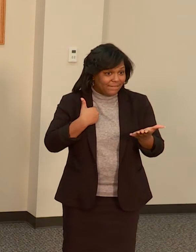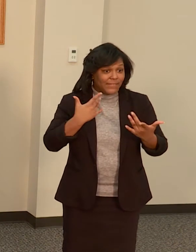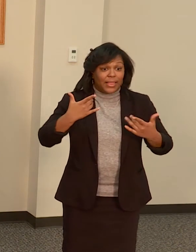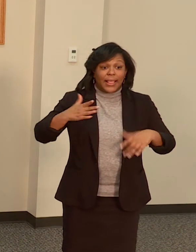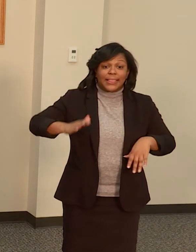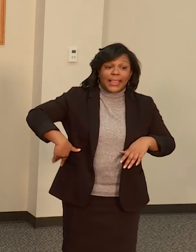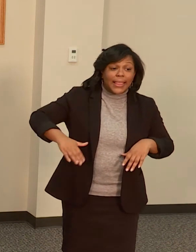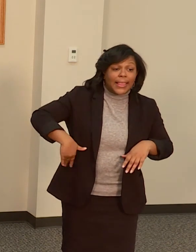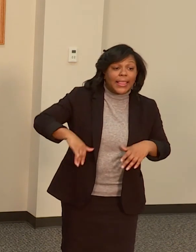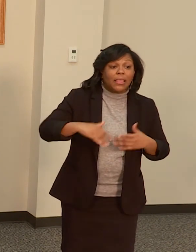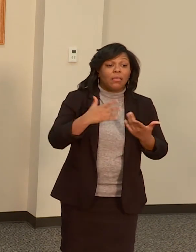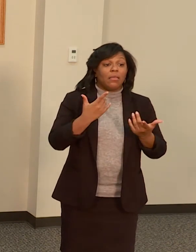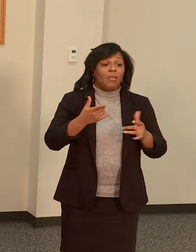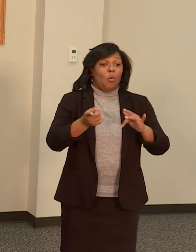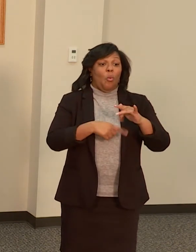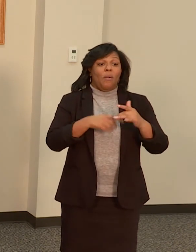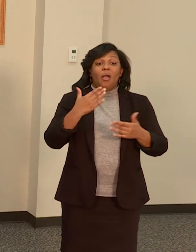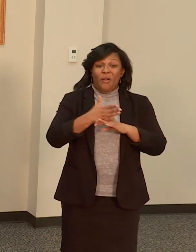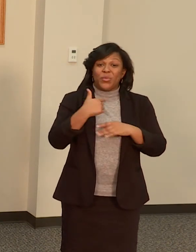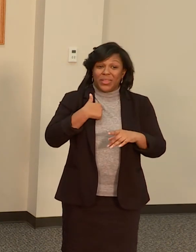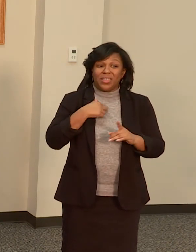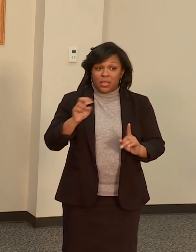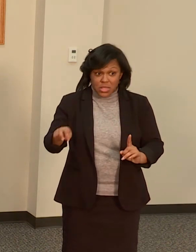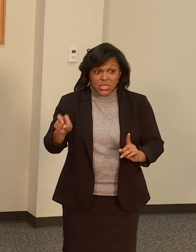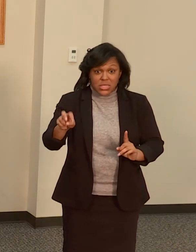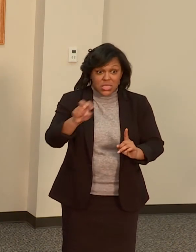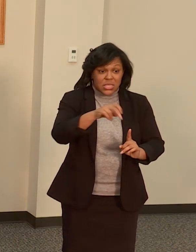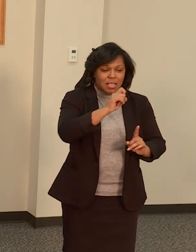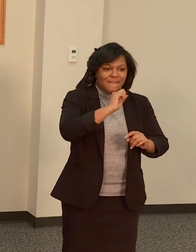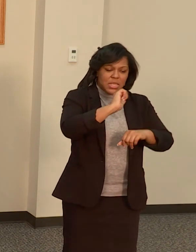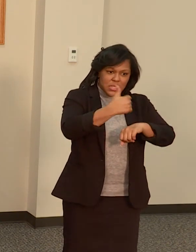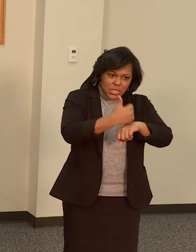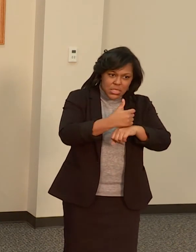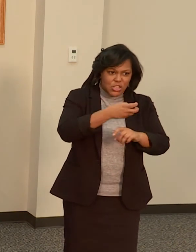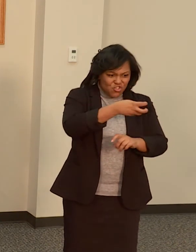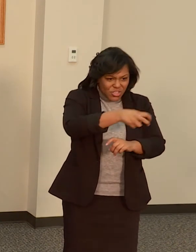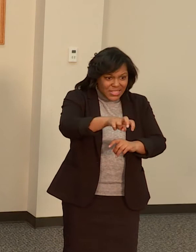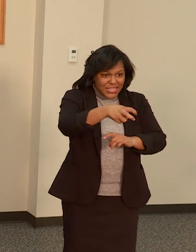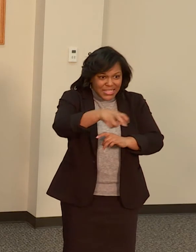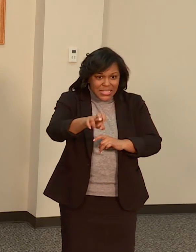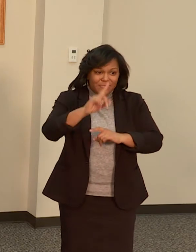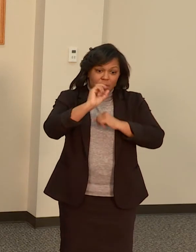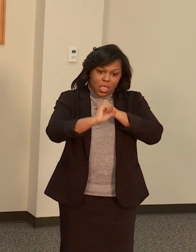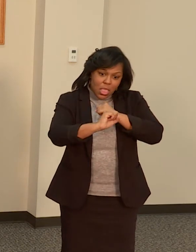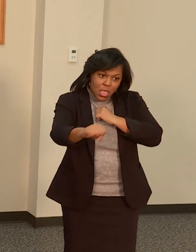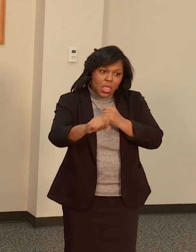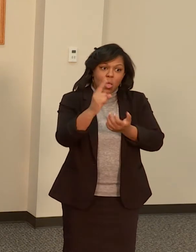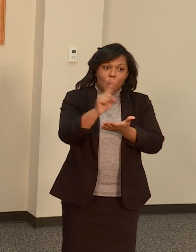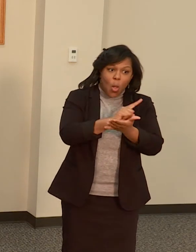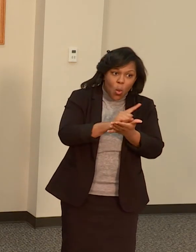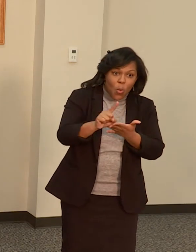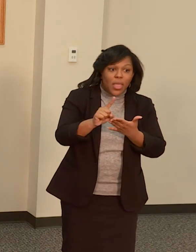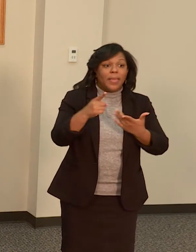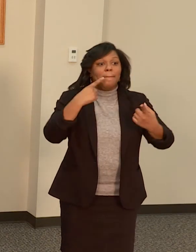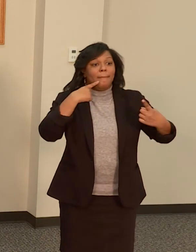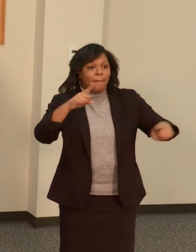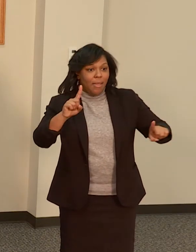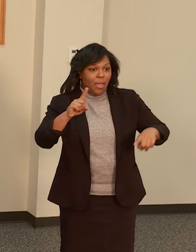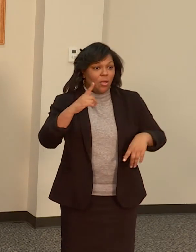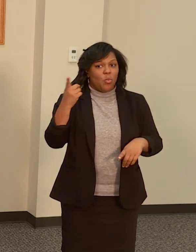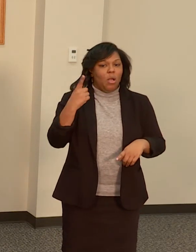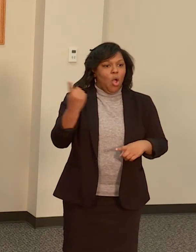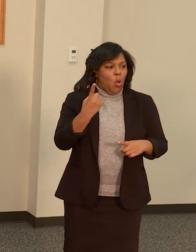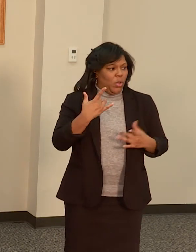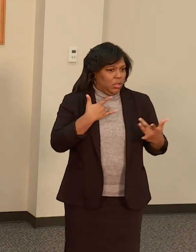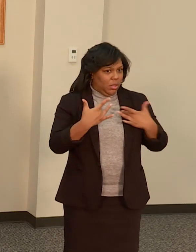location. The end of the school days were very emotional for them as they were often worried about where the bus was taking them and where they would be